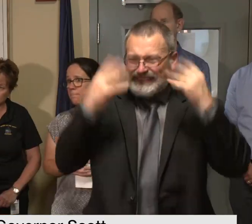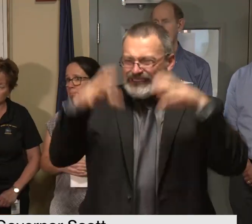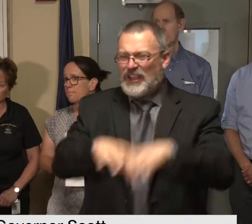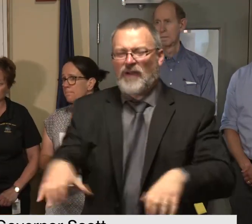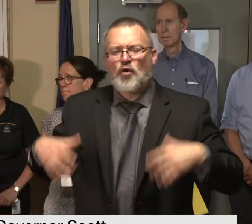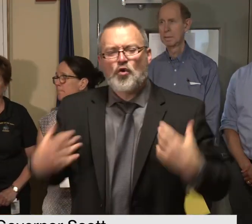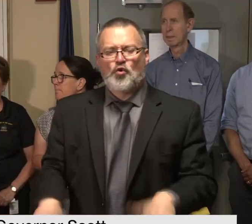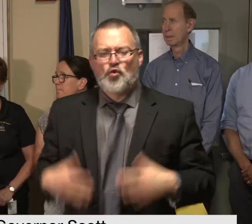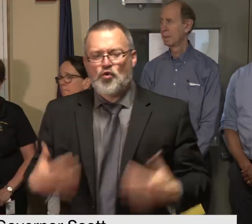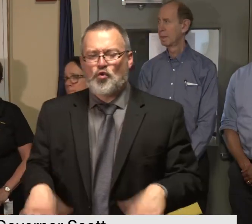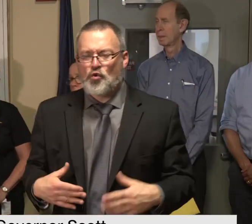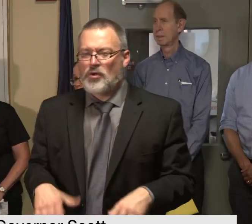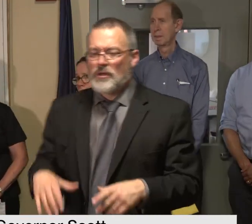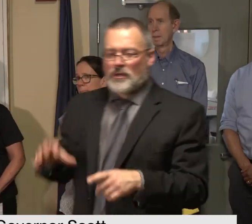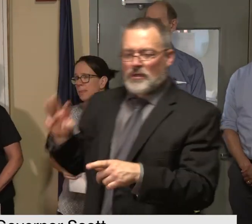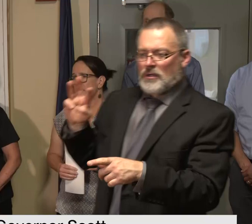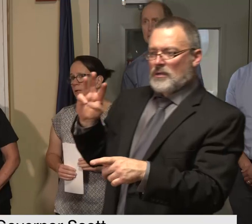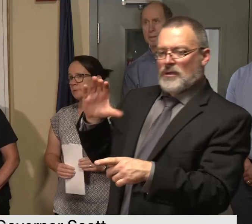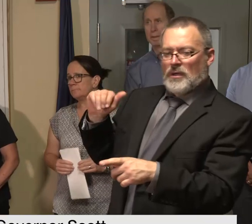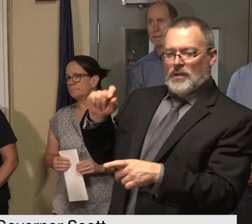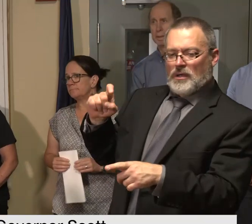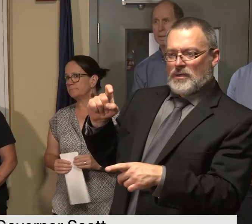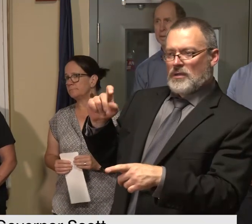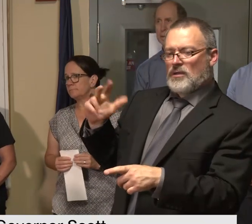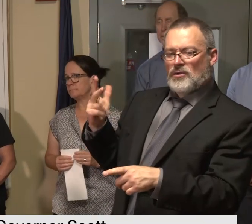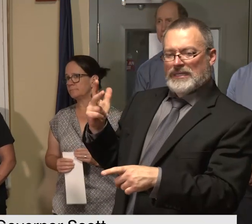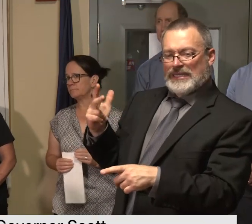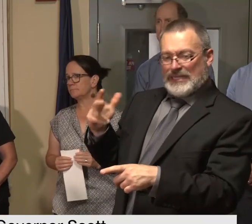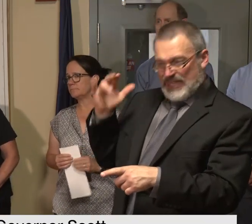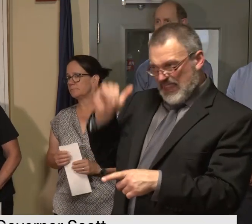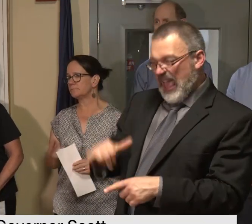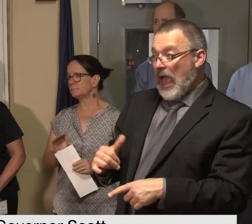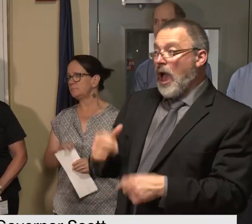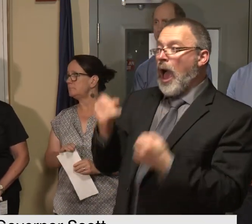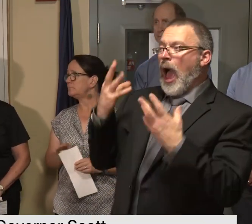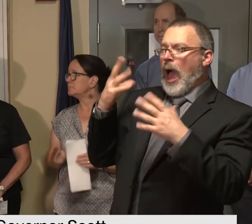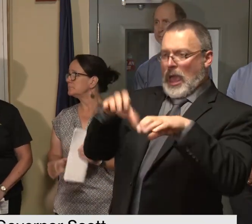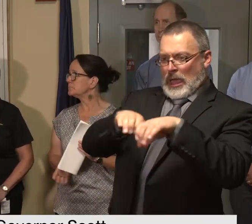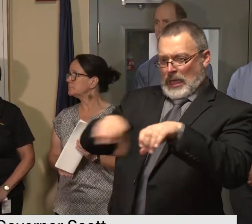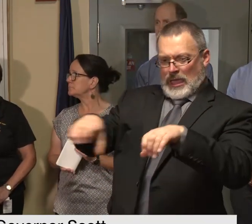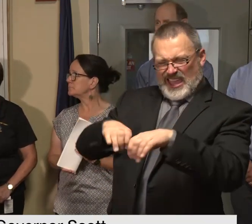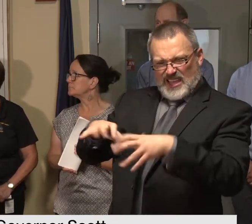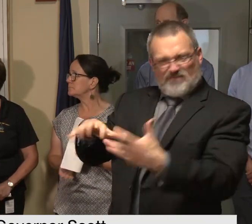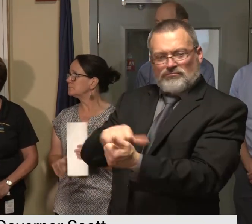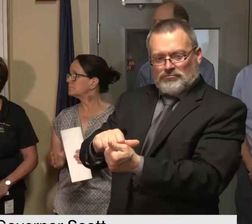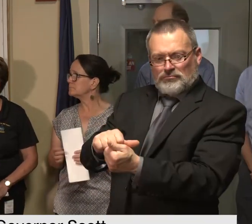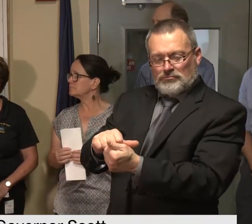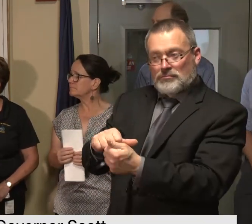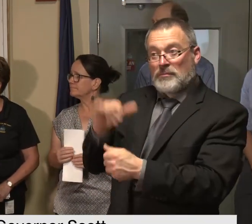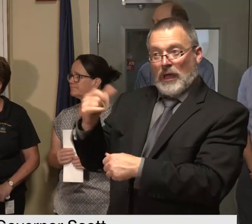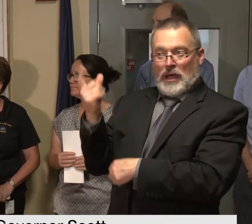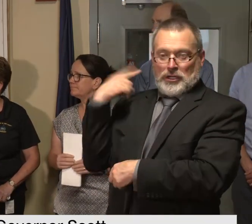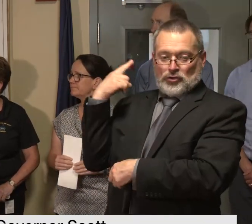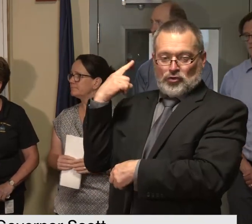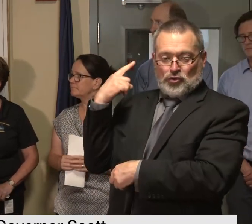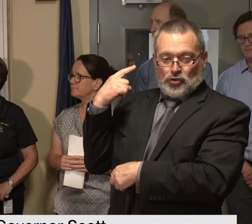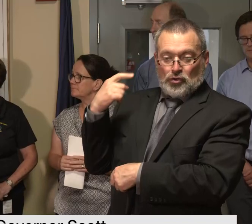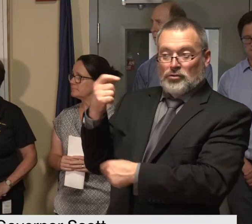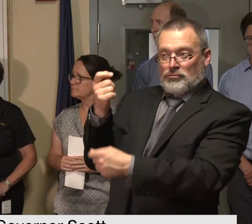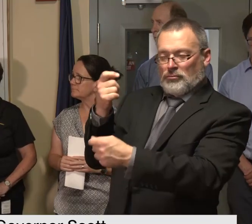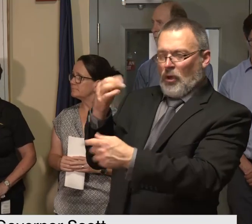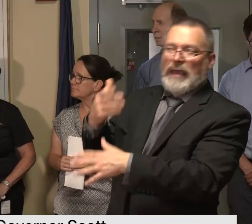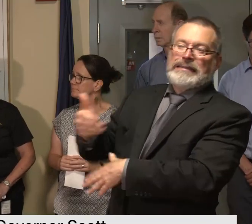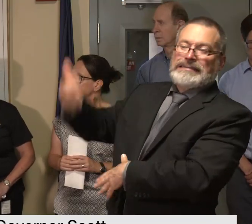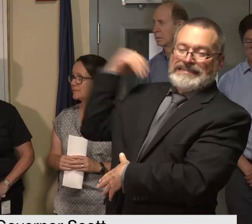all bridges and or culverts that washed out that were either replaced last year or from tropical storm irene these these ones that